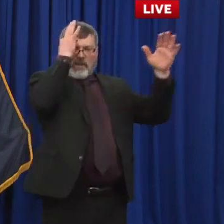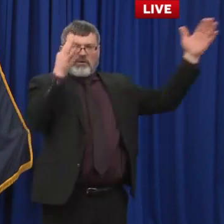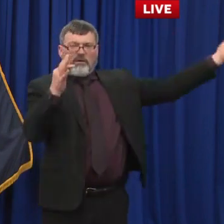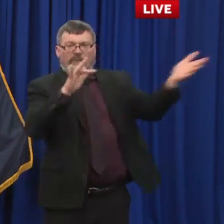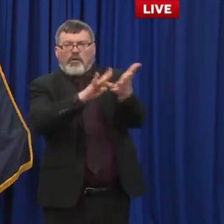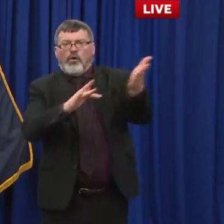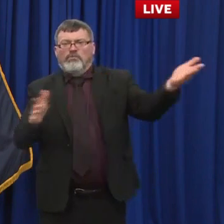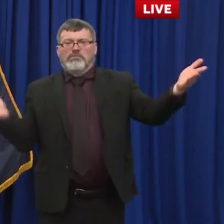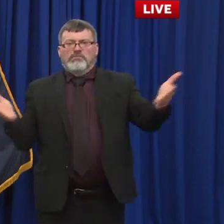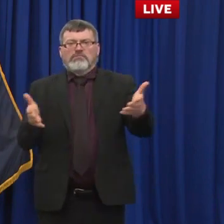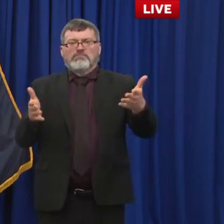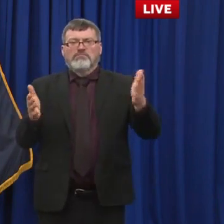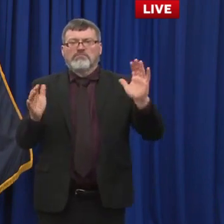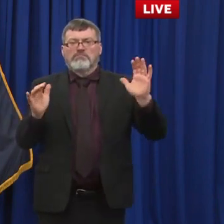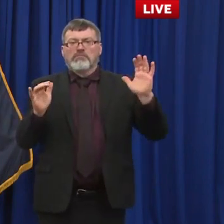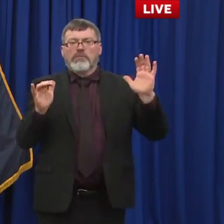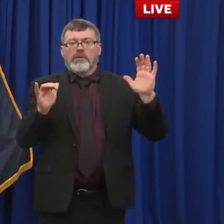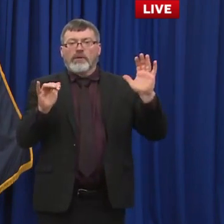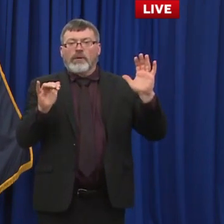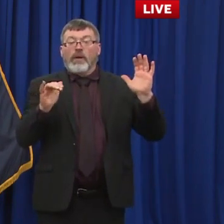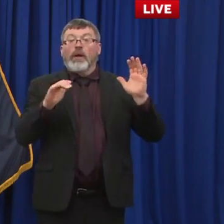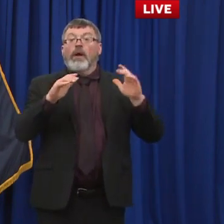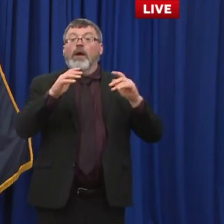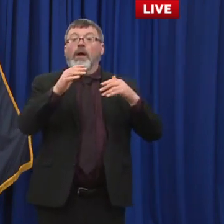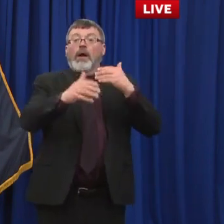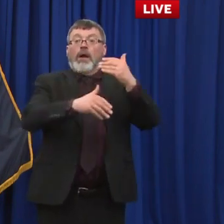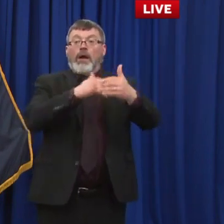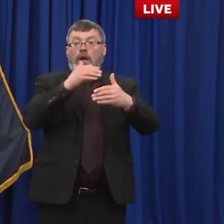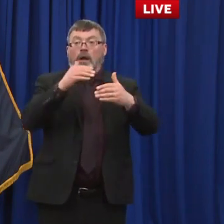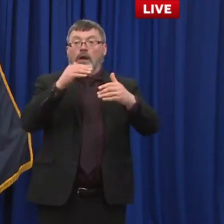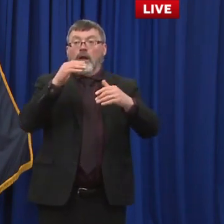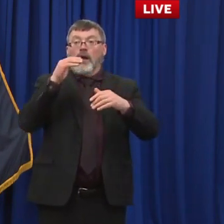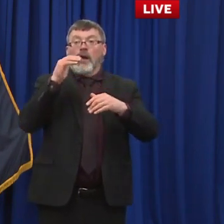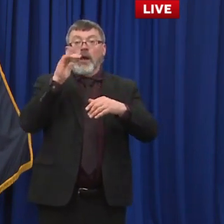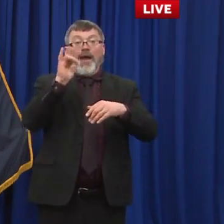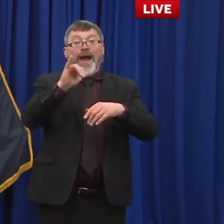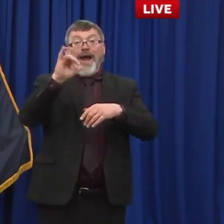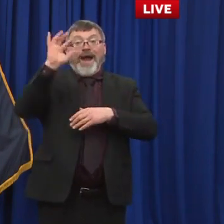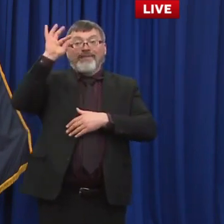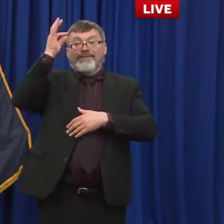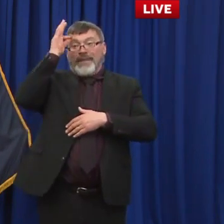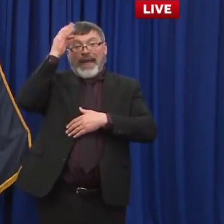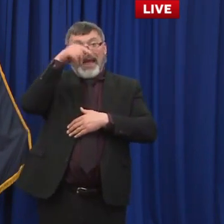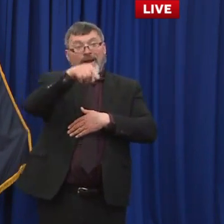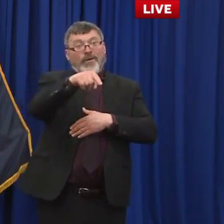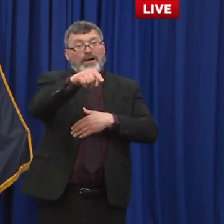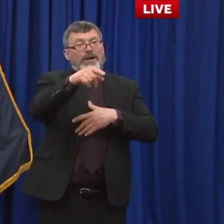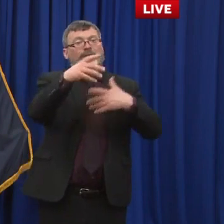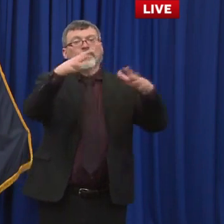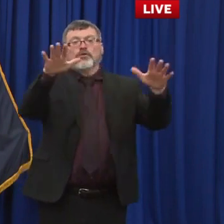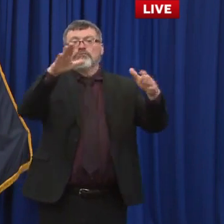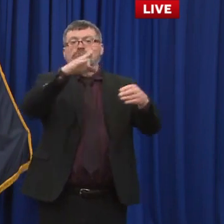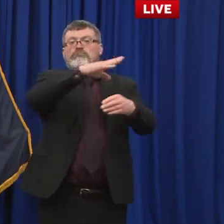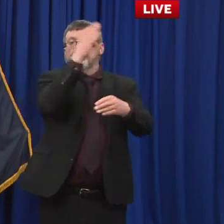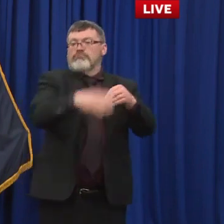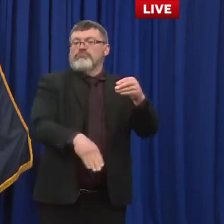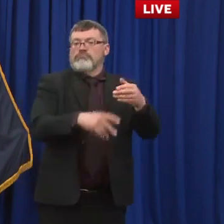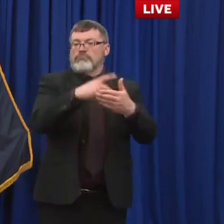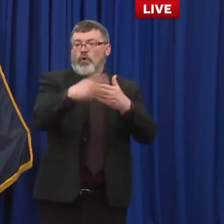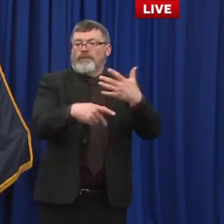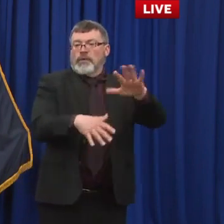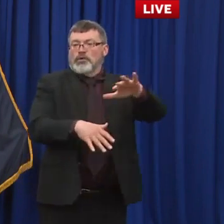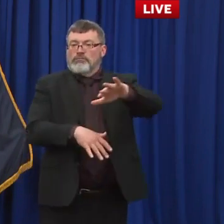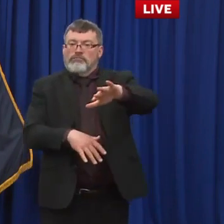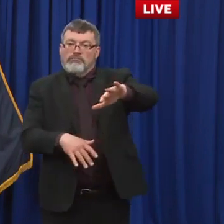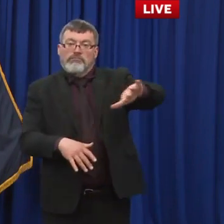program anymore that has ended and instead the the institutions the facilities can access the vaccine through other pharmacies